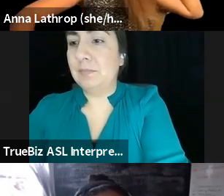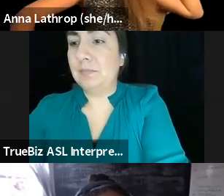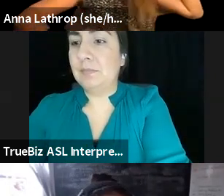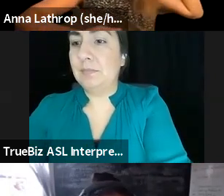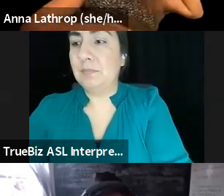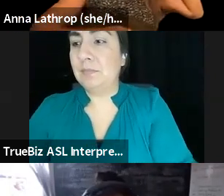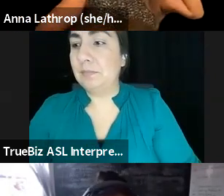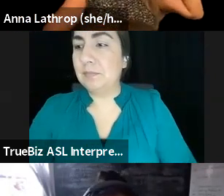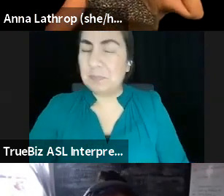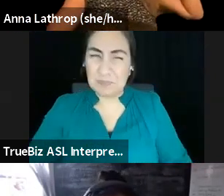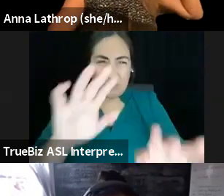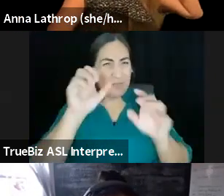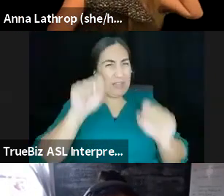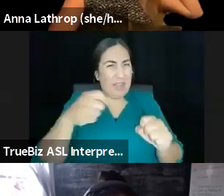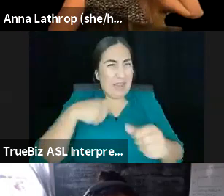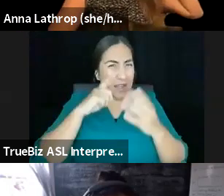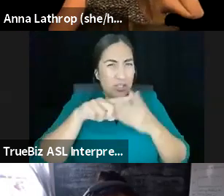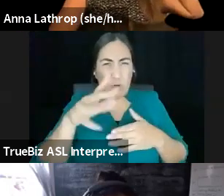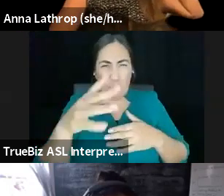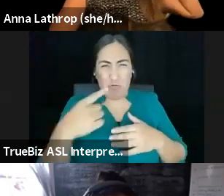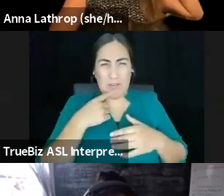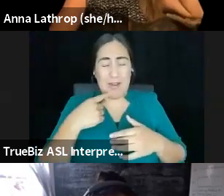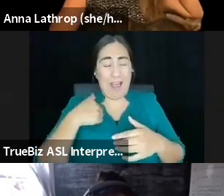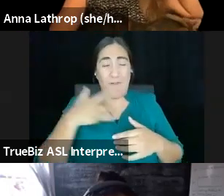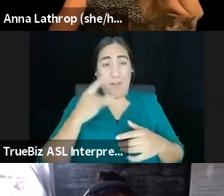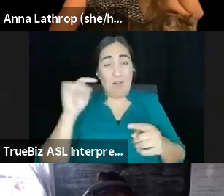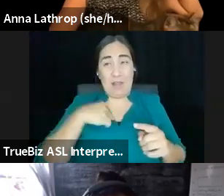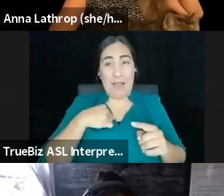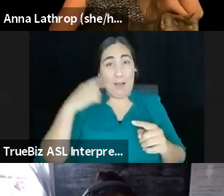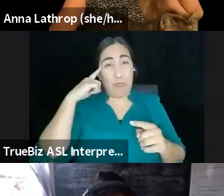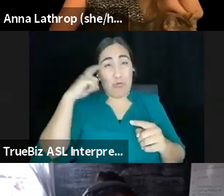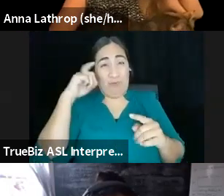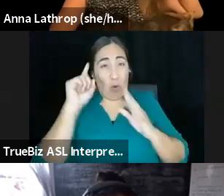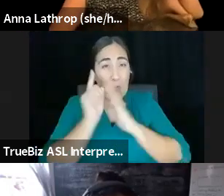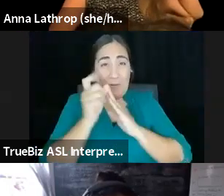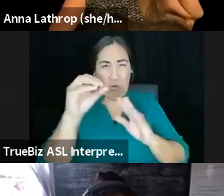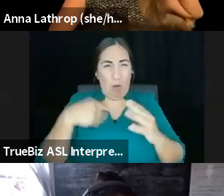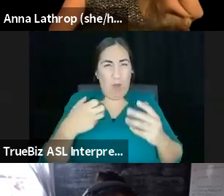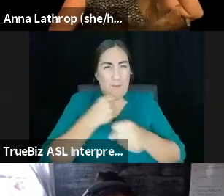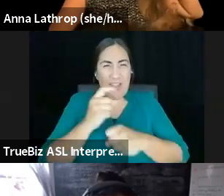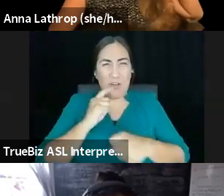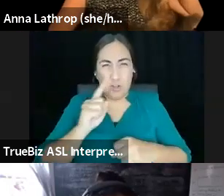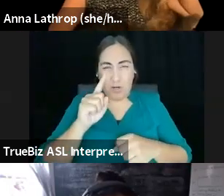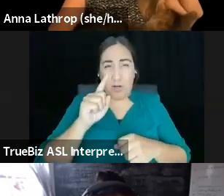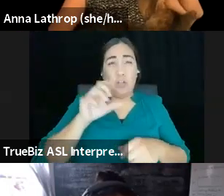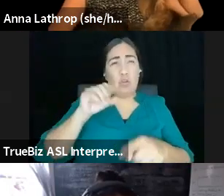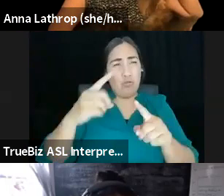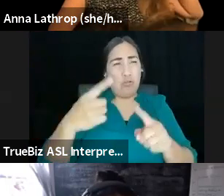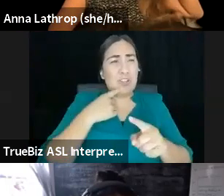against, um, like a perceived conflict between EDI stuff and sustainability stuff as though they're